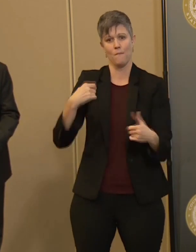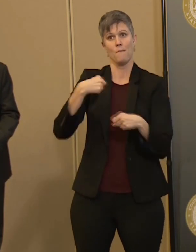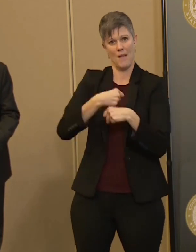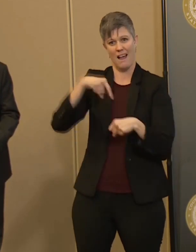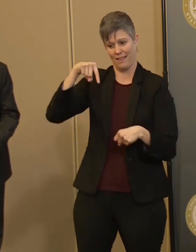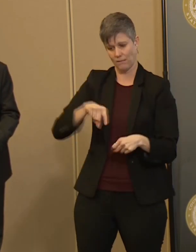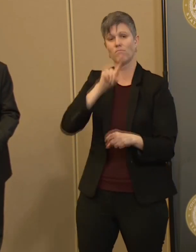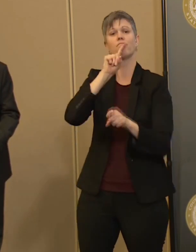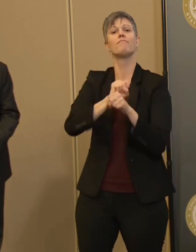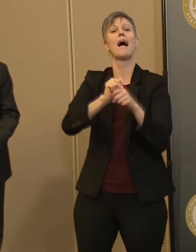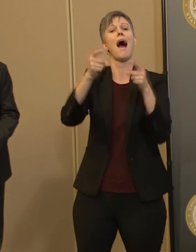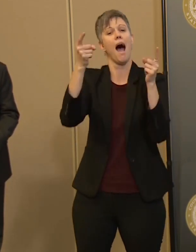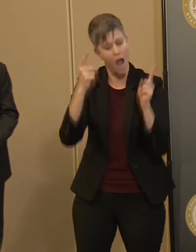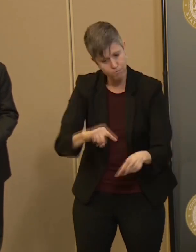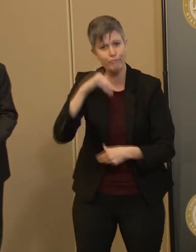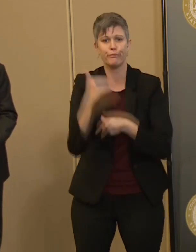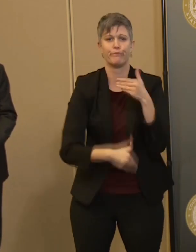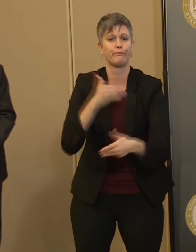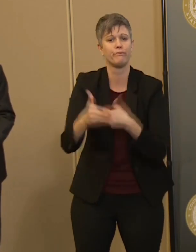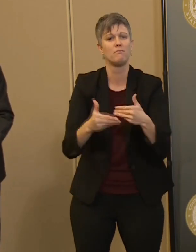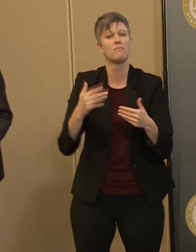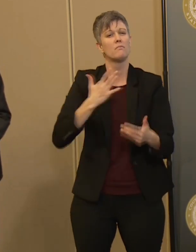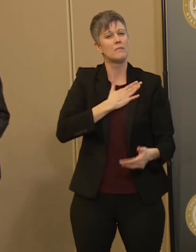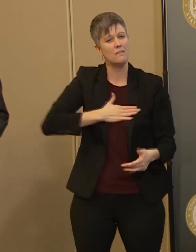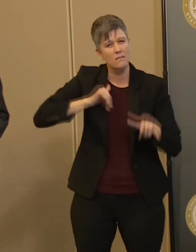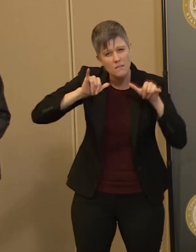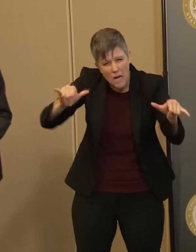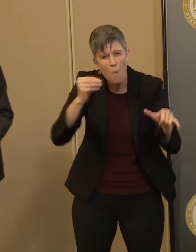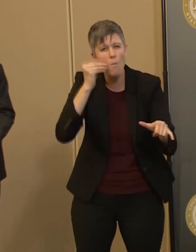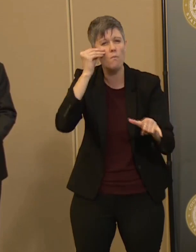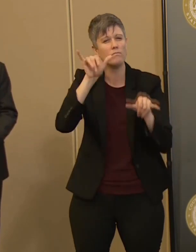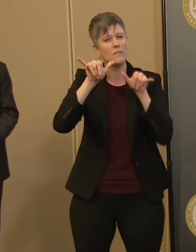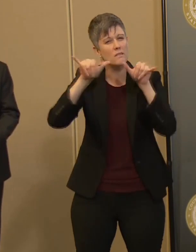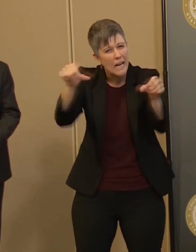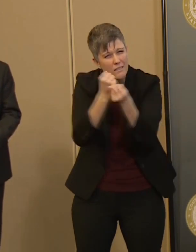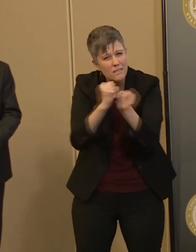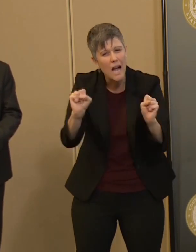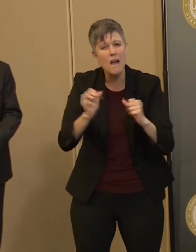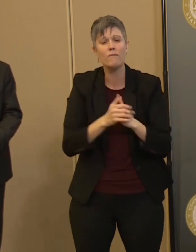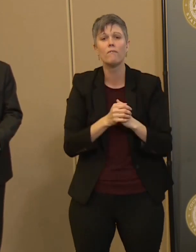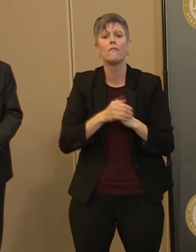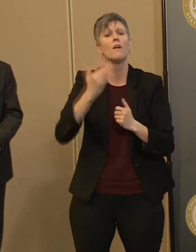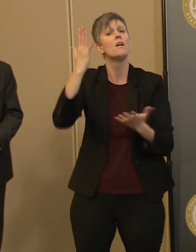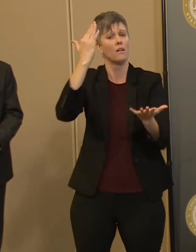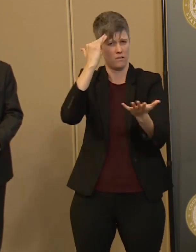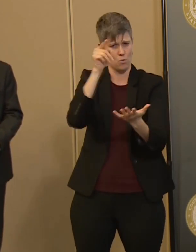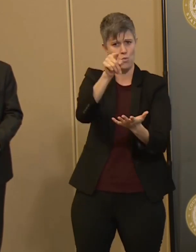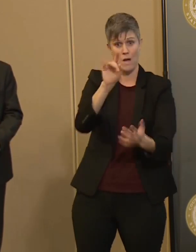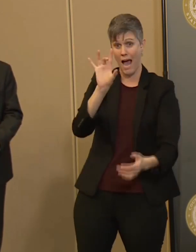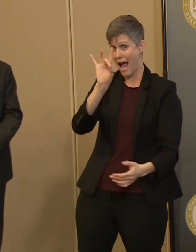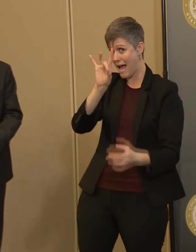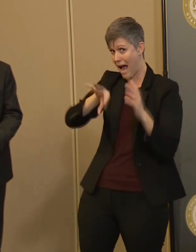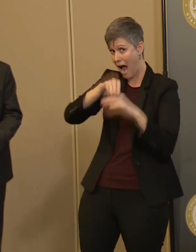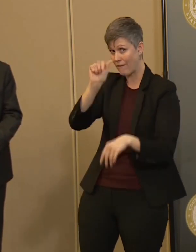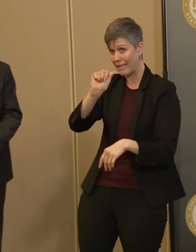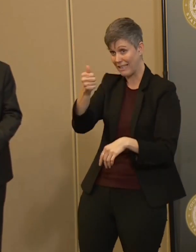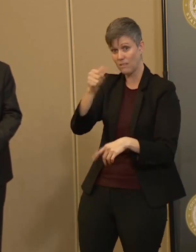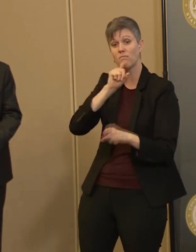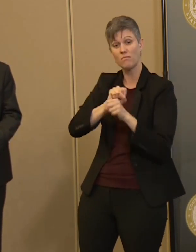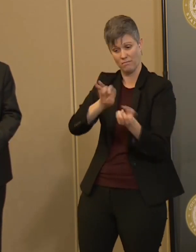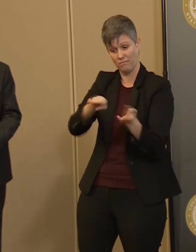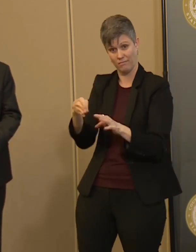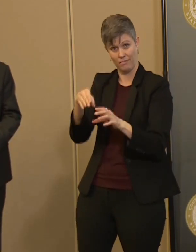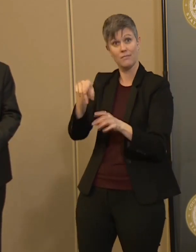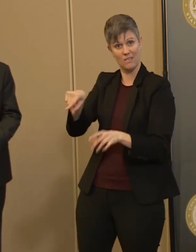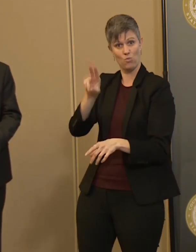do stay home and stay safe. As you may know, eight of the ten deaths in the United States have been in